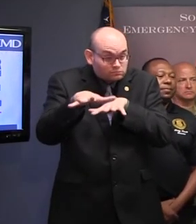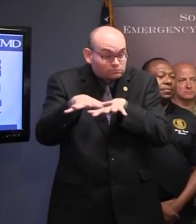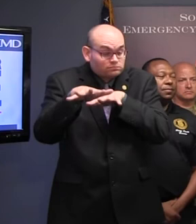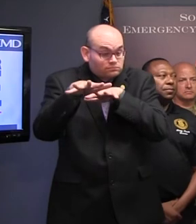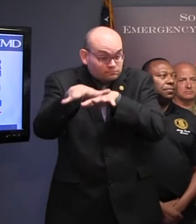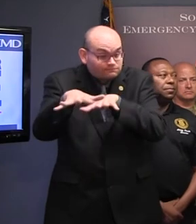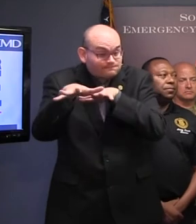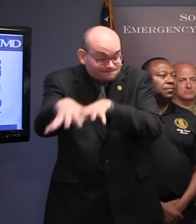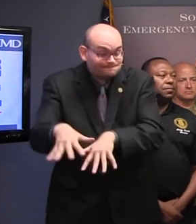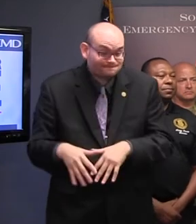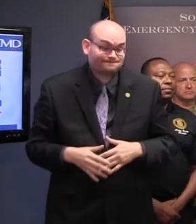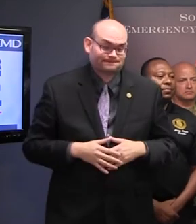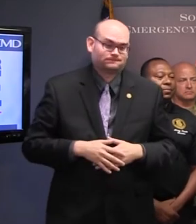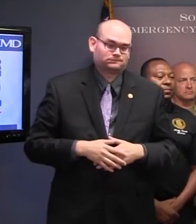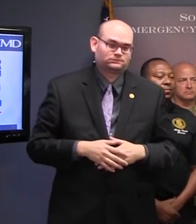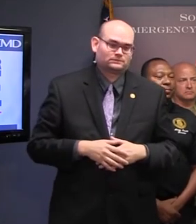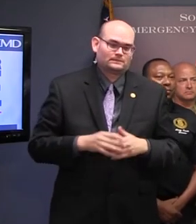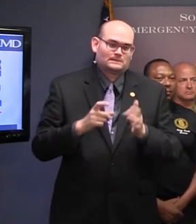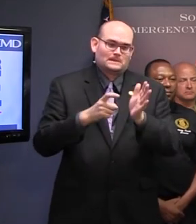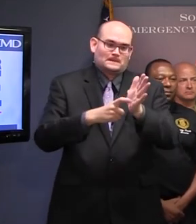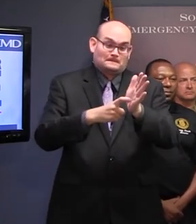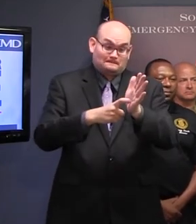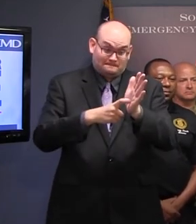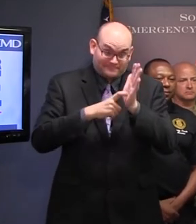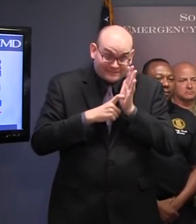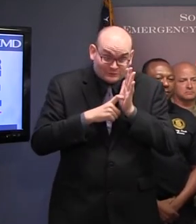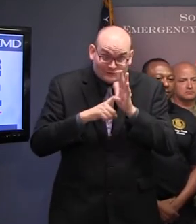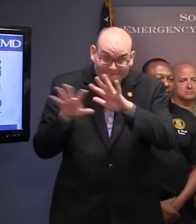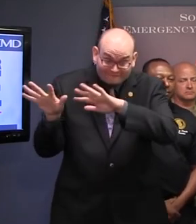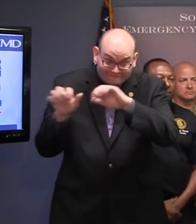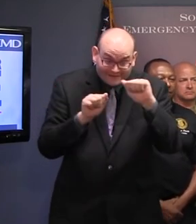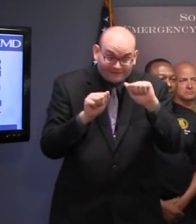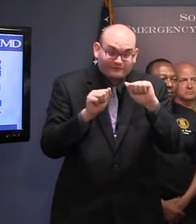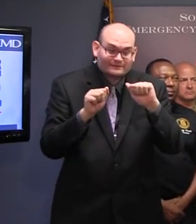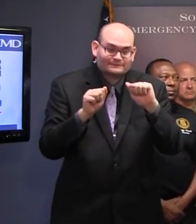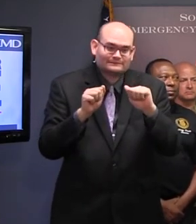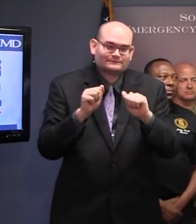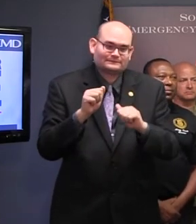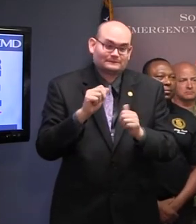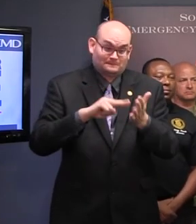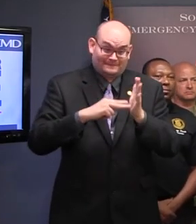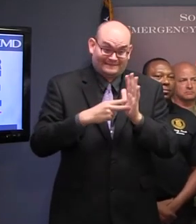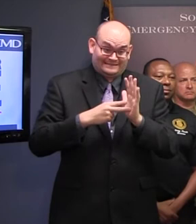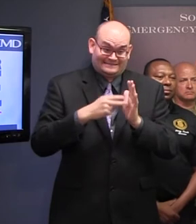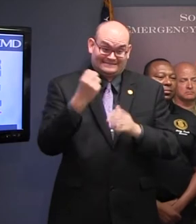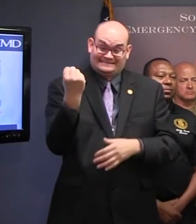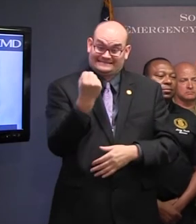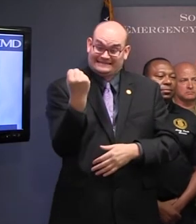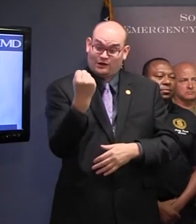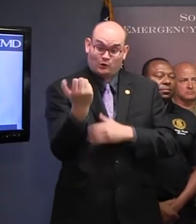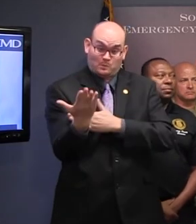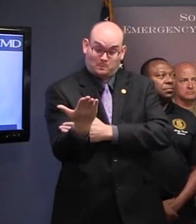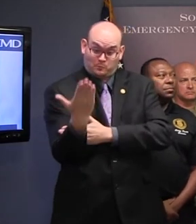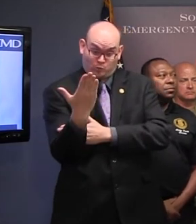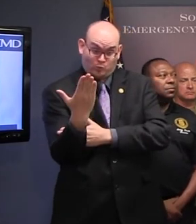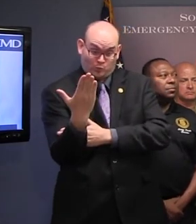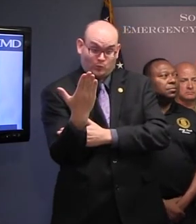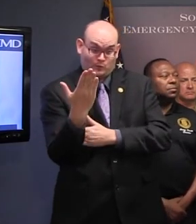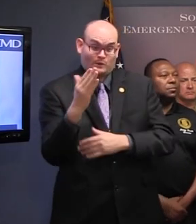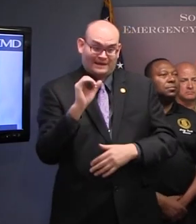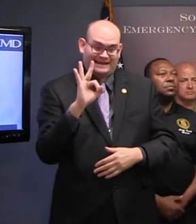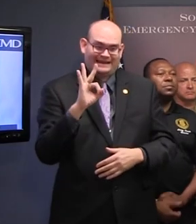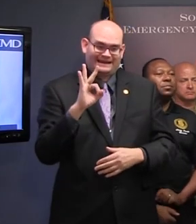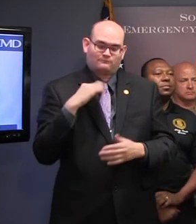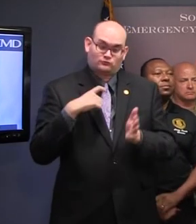the mandatory evacuation. But what that means is as of Saturday, 10 o'clock, assuming that is the time in which the